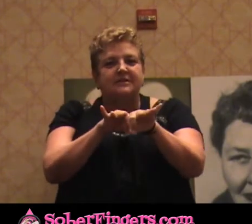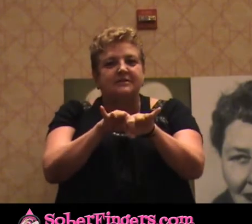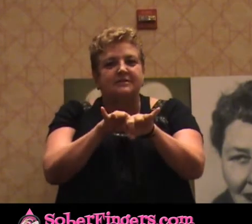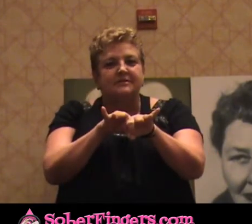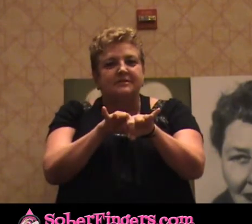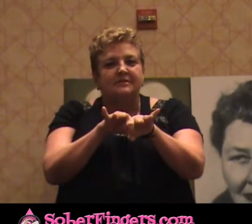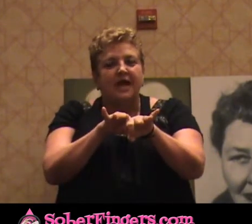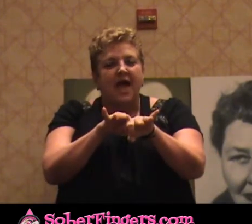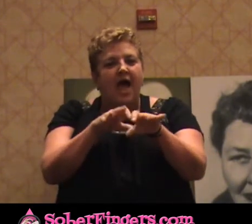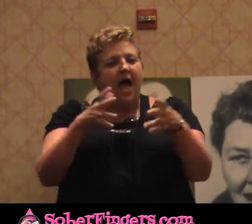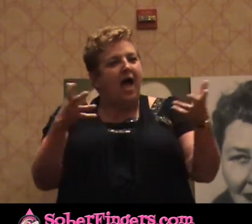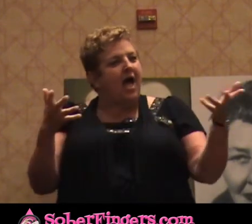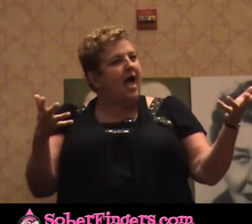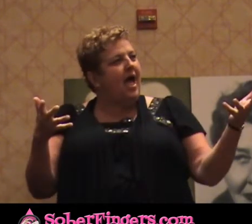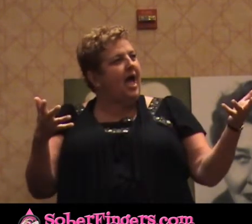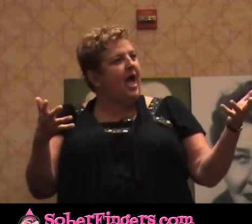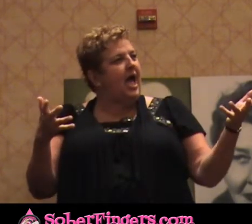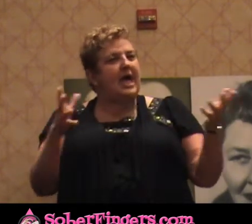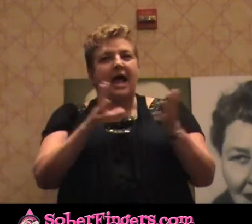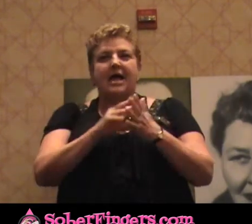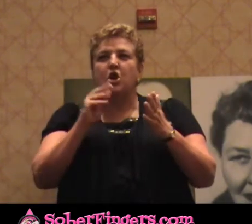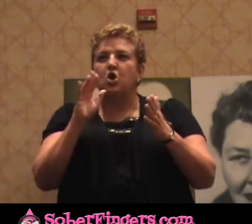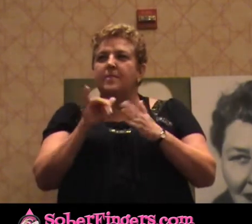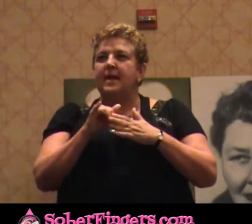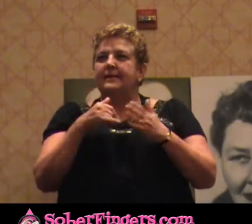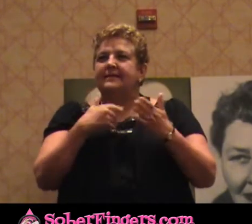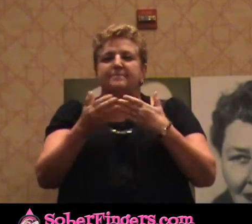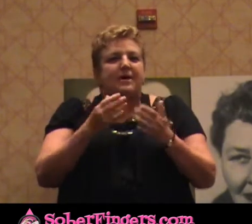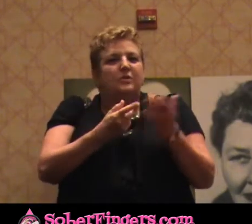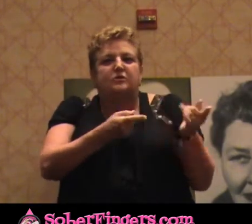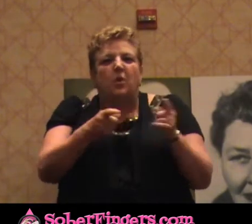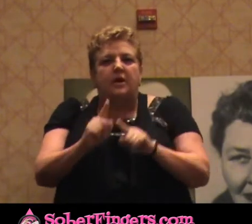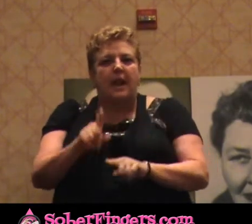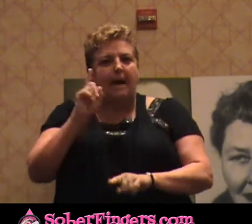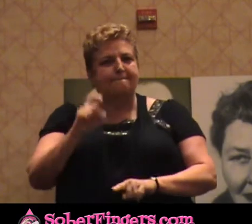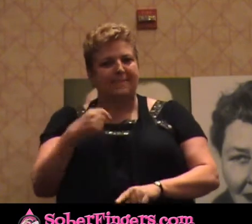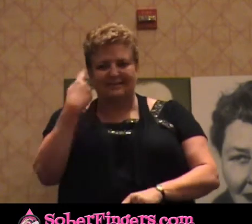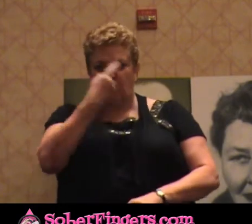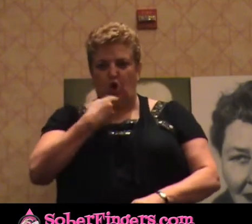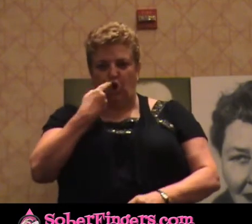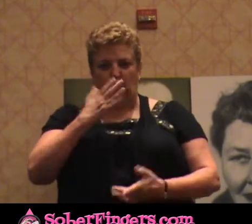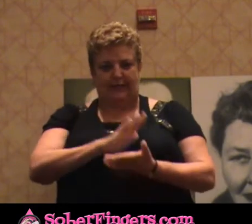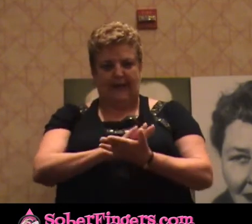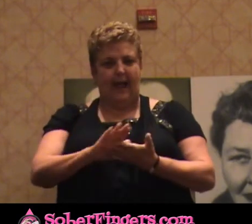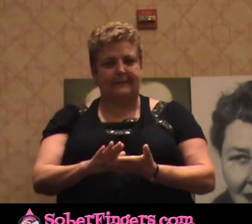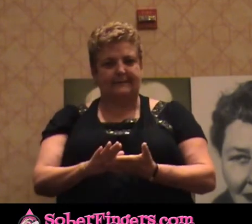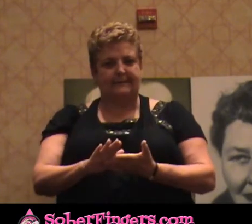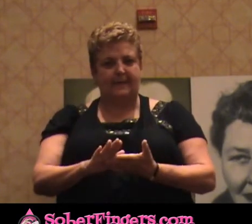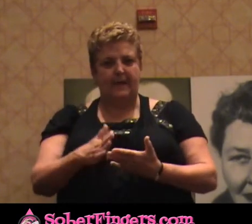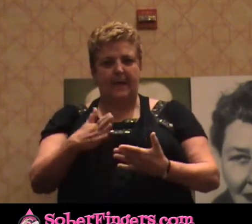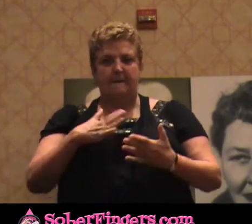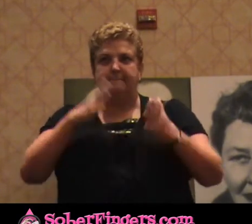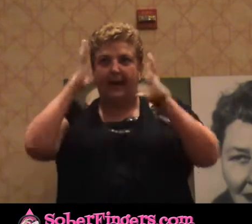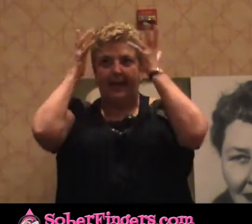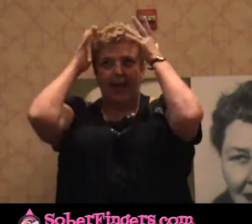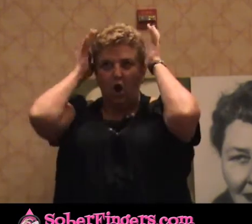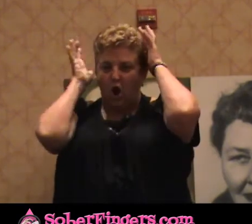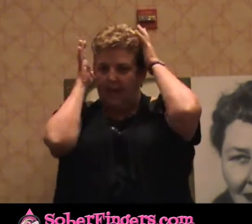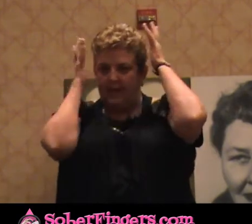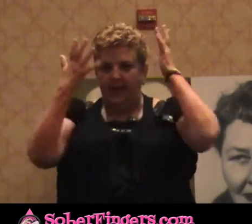that no matter what's going on, I must always look good. I need to have my hair done, my clothes sharp, my makeup in order, my